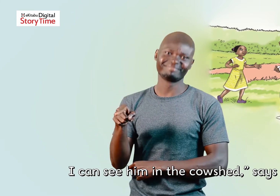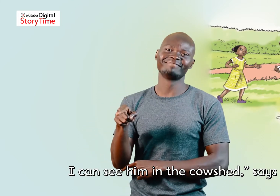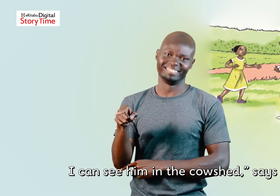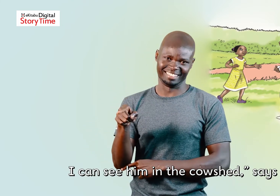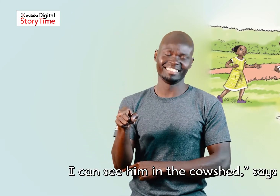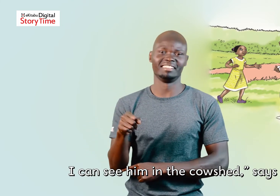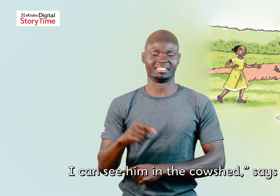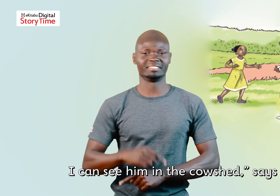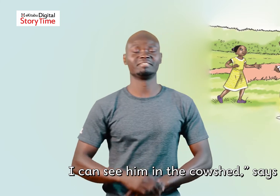cowshed I can Amina